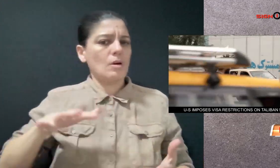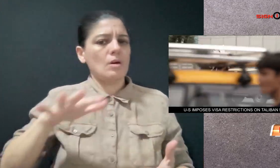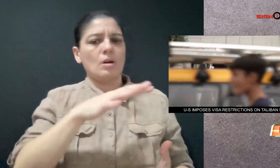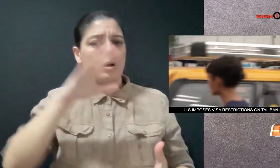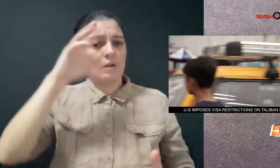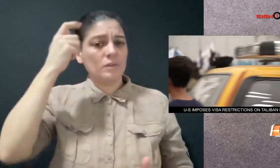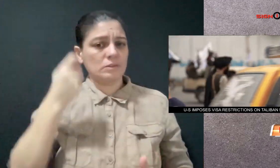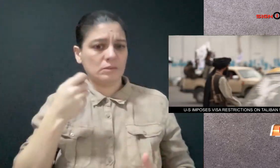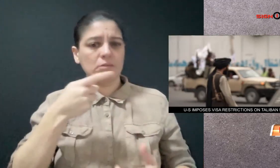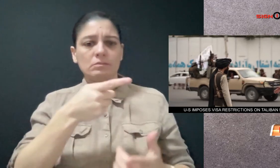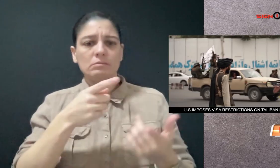of school.